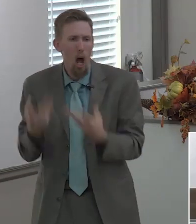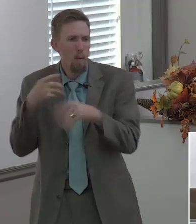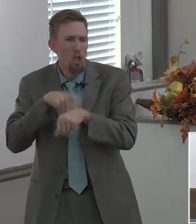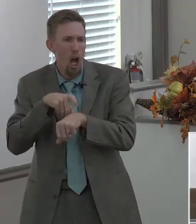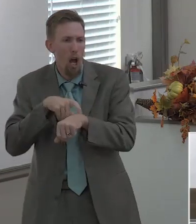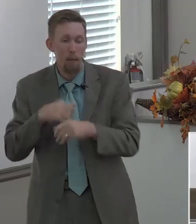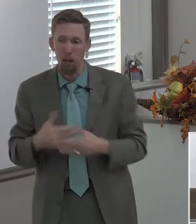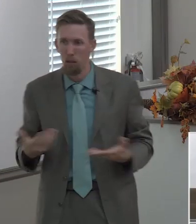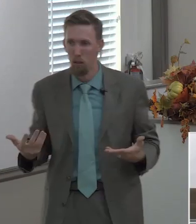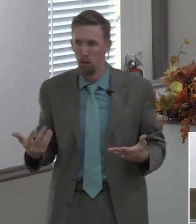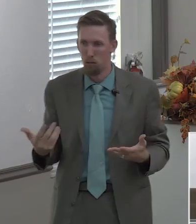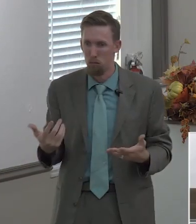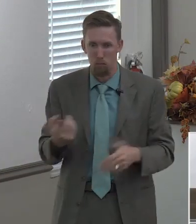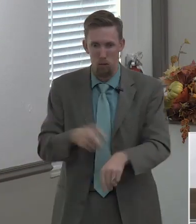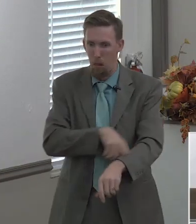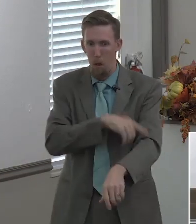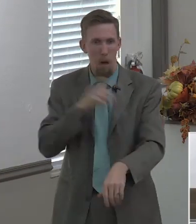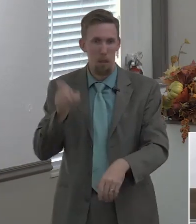need to stay